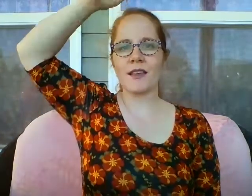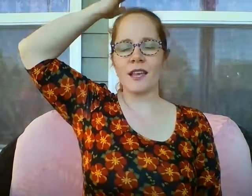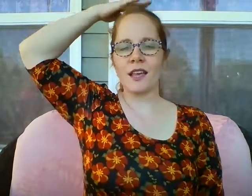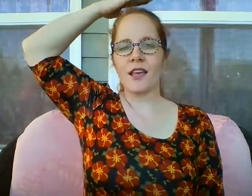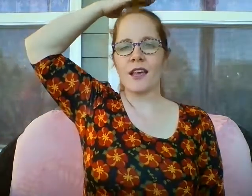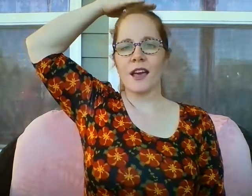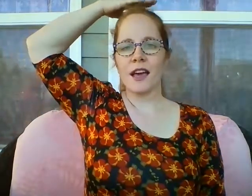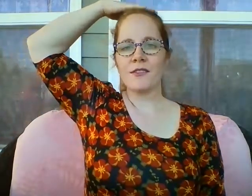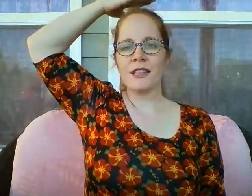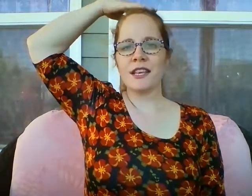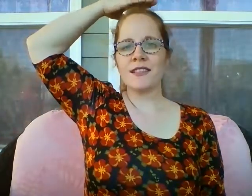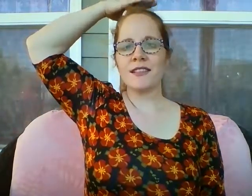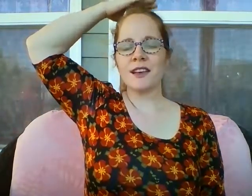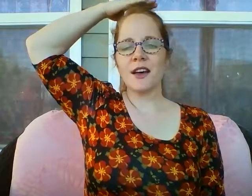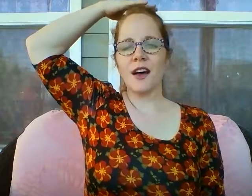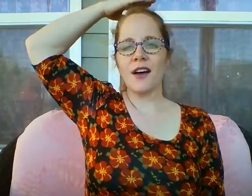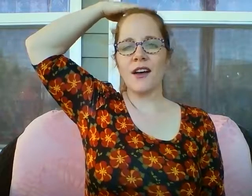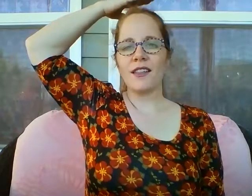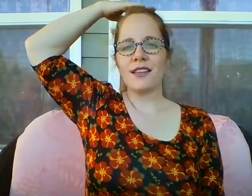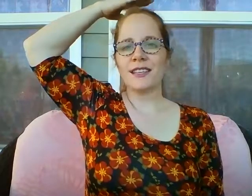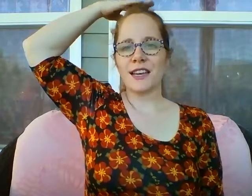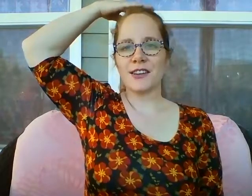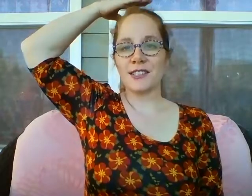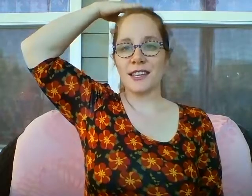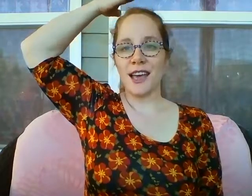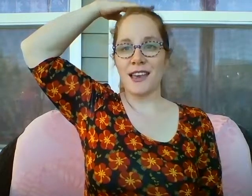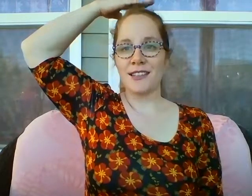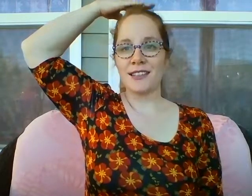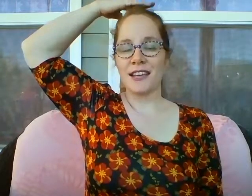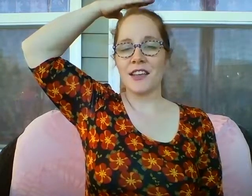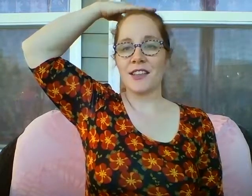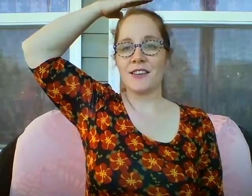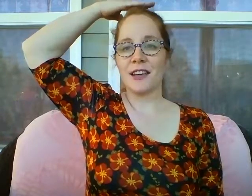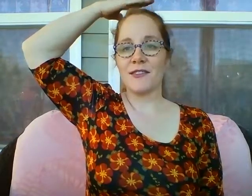I release all this energy at a cellular level.